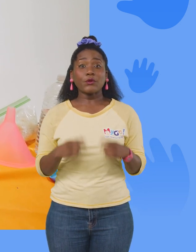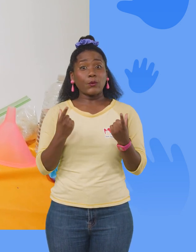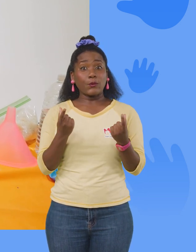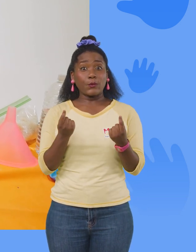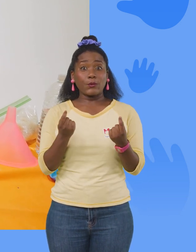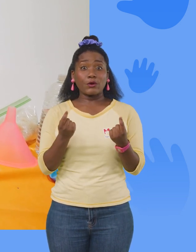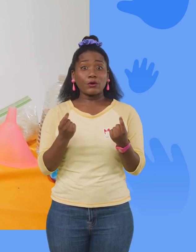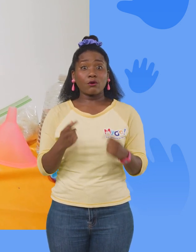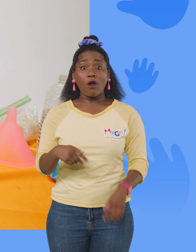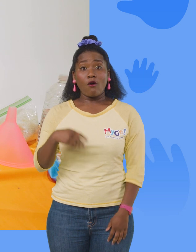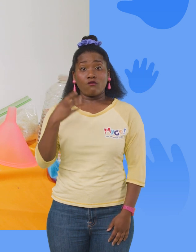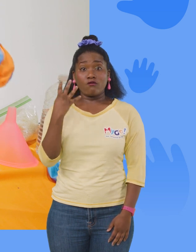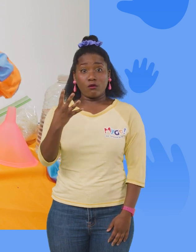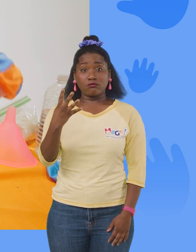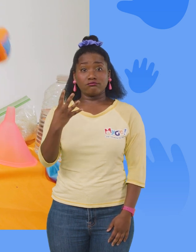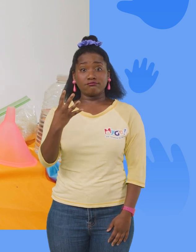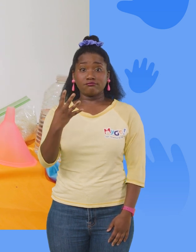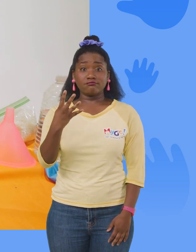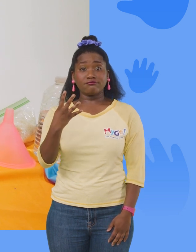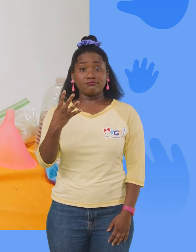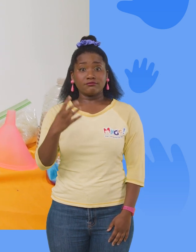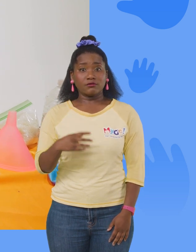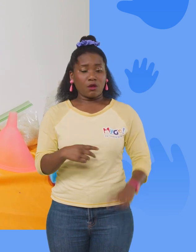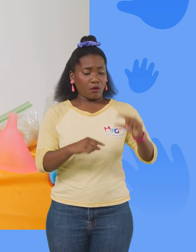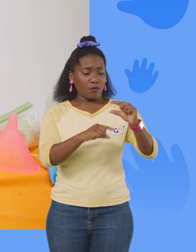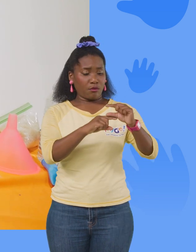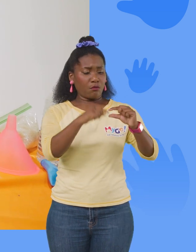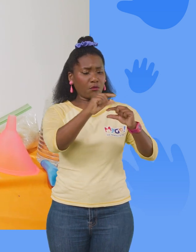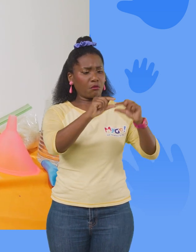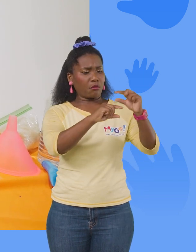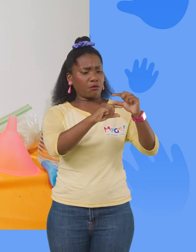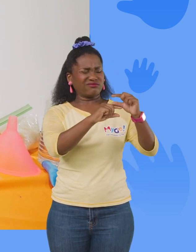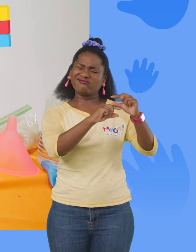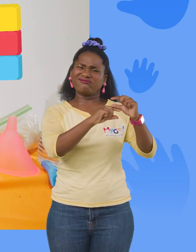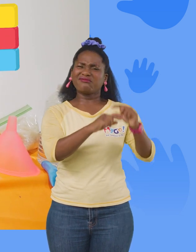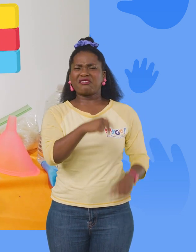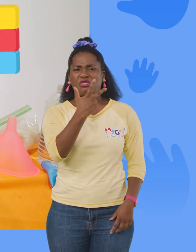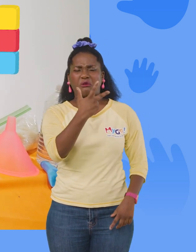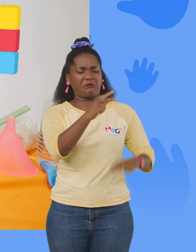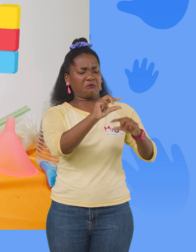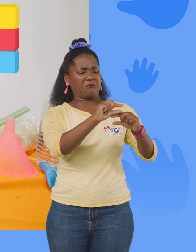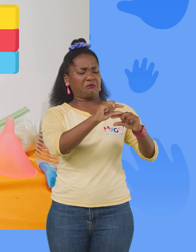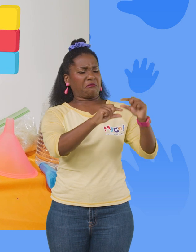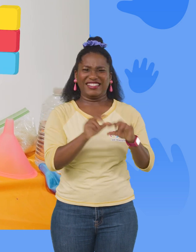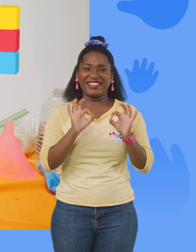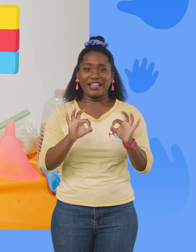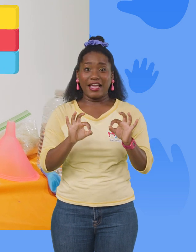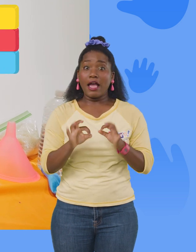four on that side. Actually, let's do three. Okay, now the